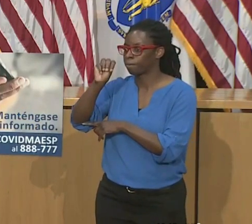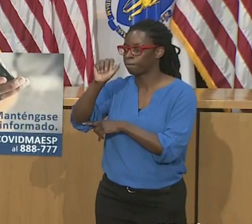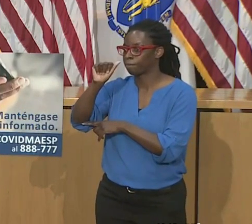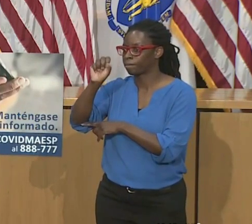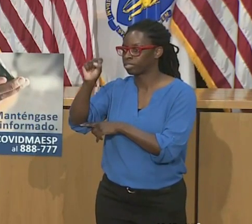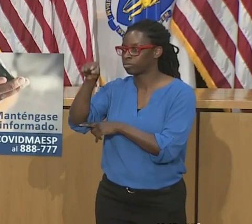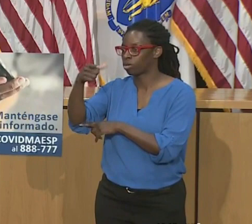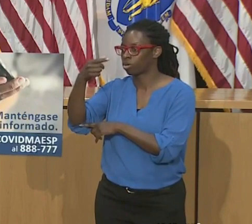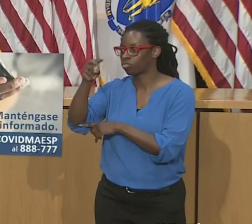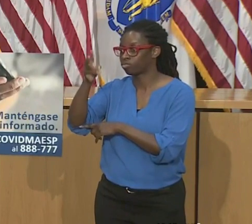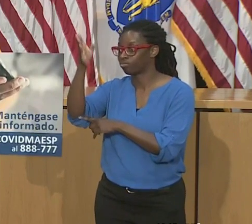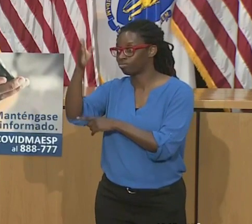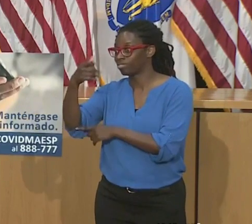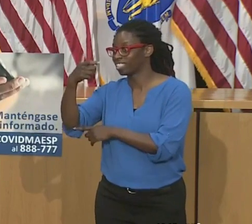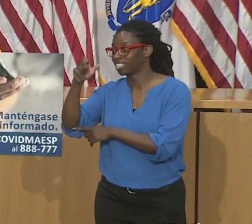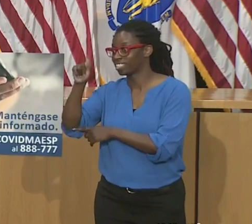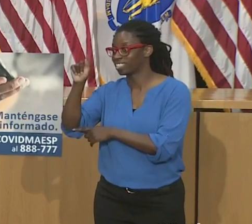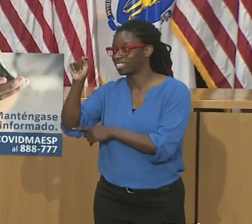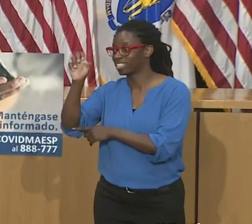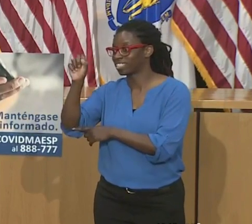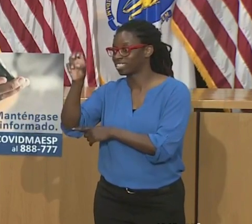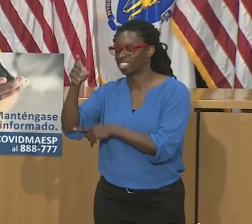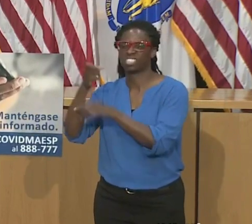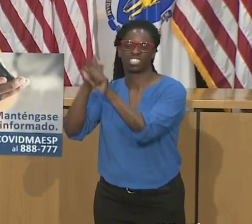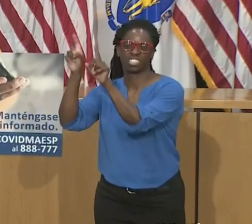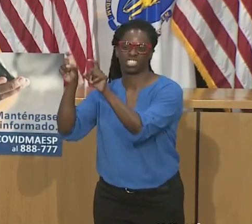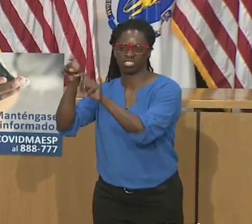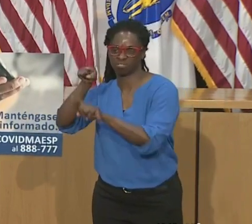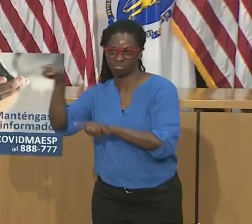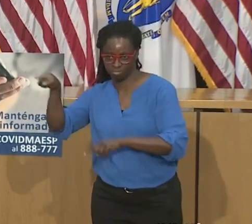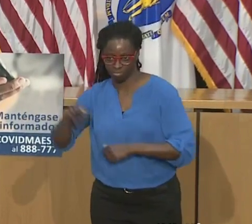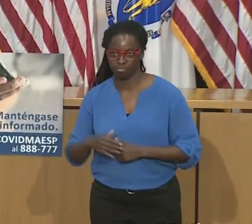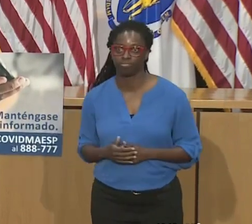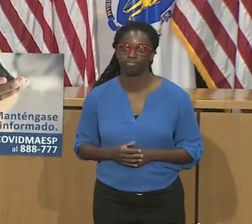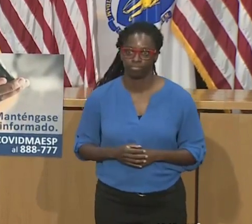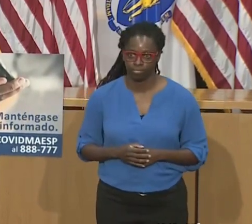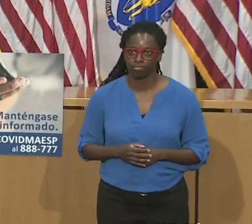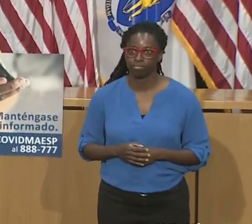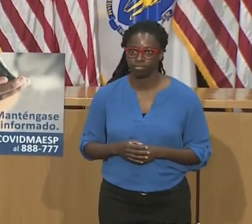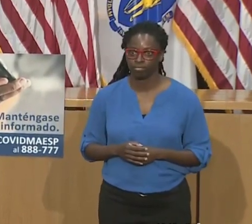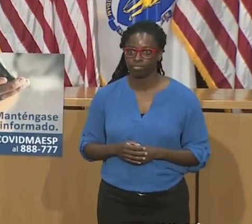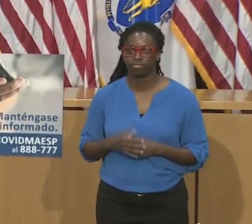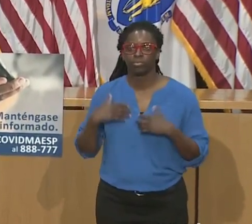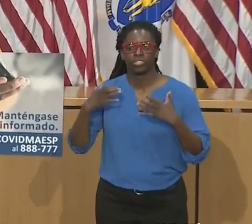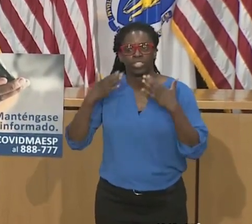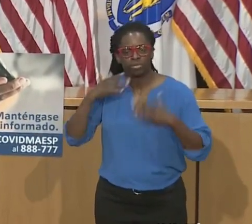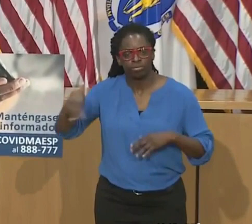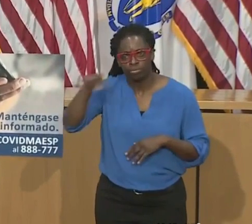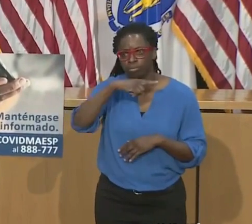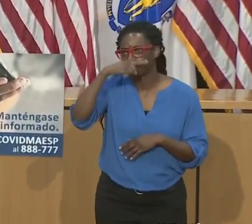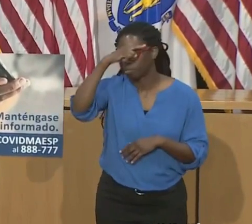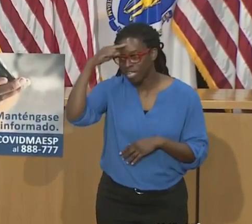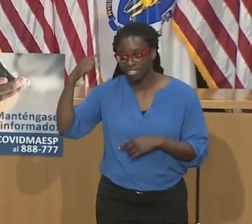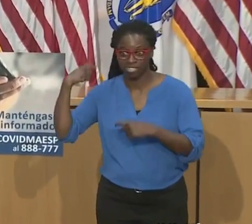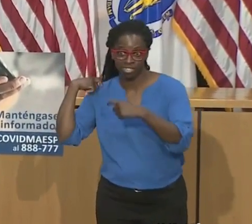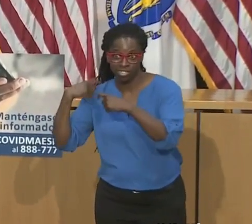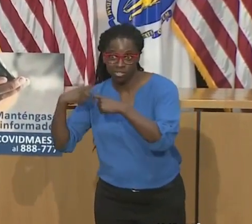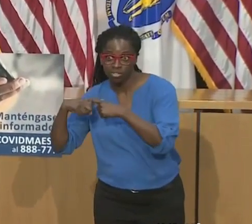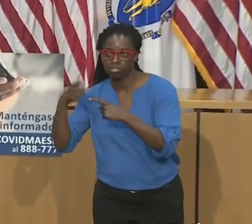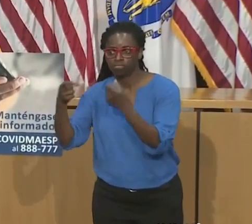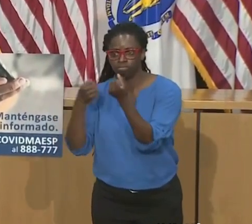for his advocacy around launching these testing sites. Obviously, there's been a significant increase in the number of people